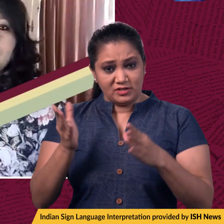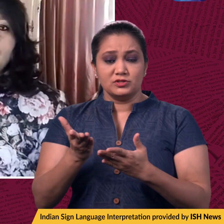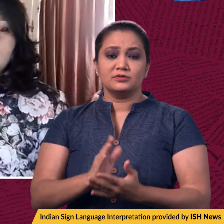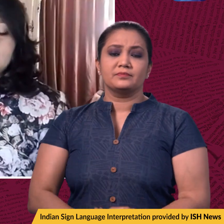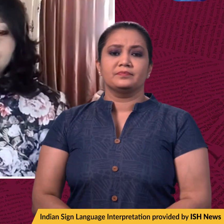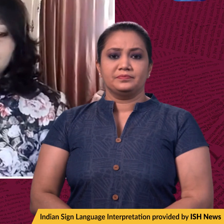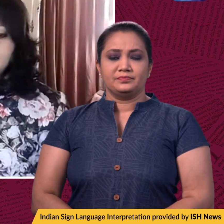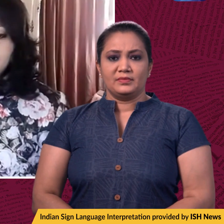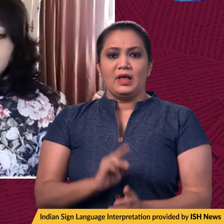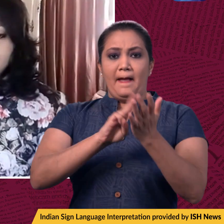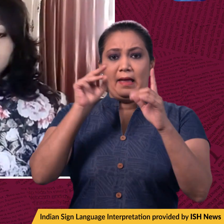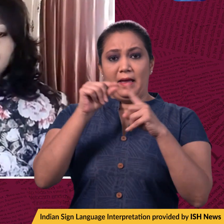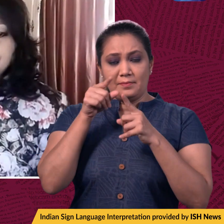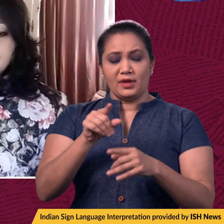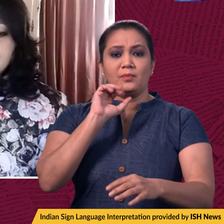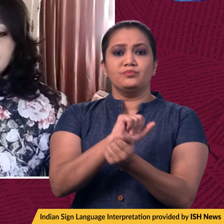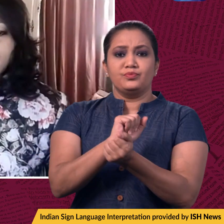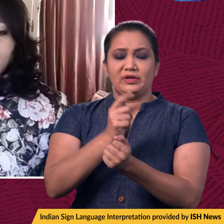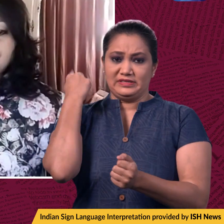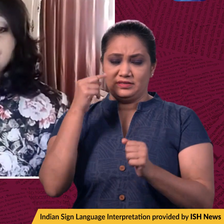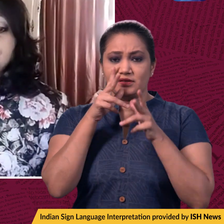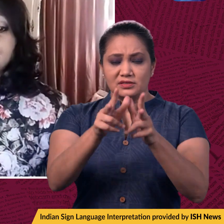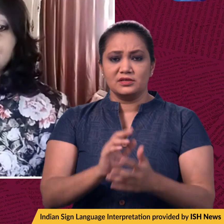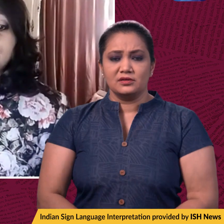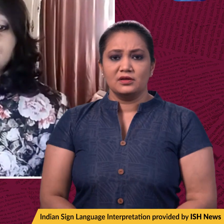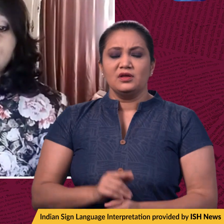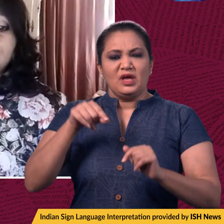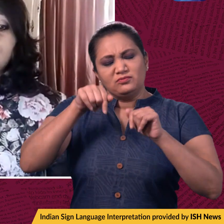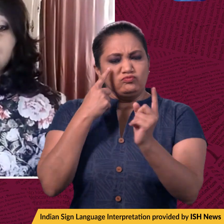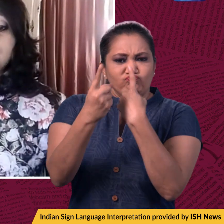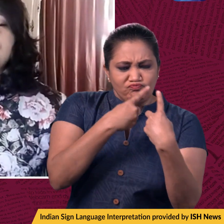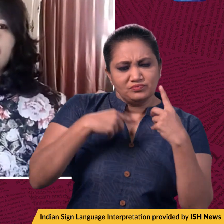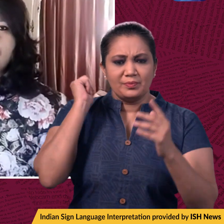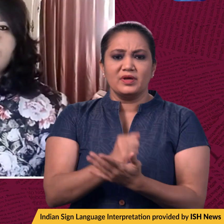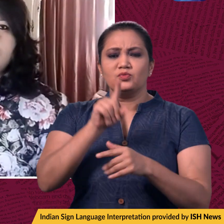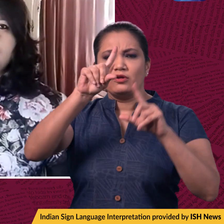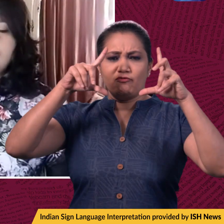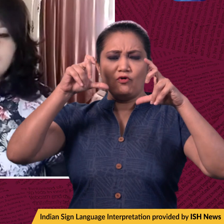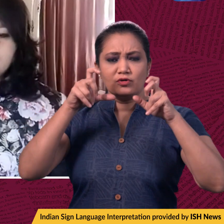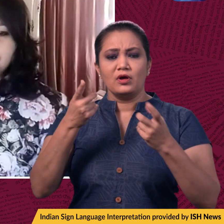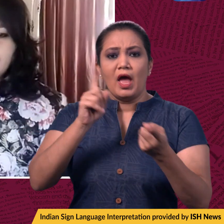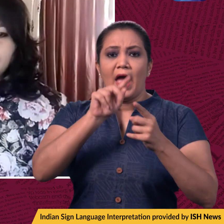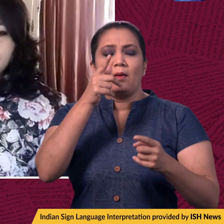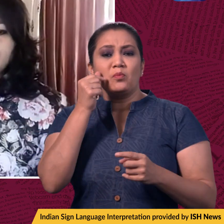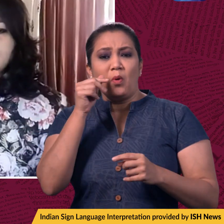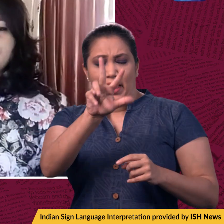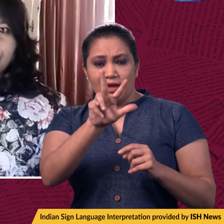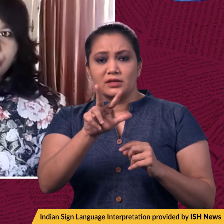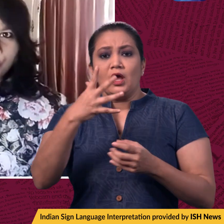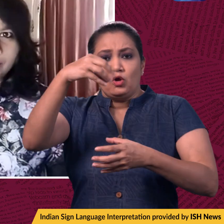Meanwhile, in Madhya Pradesh, the police yesterday ordered an internal inquiry after a photograph of eight men, including a YouTuber,